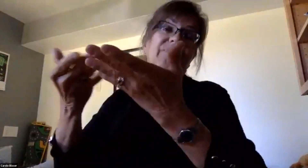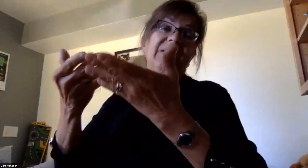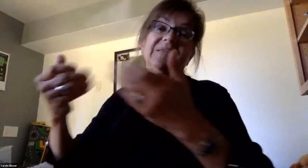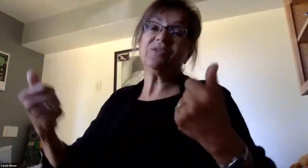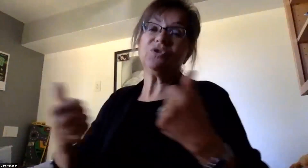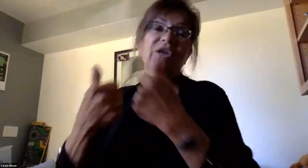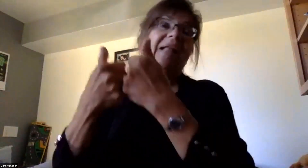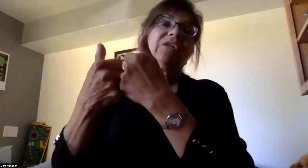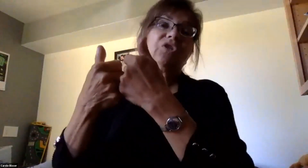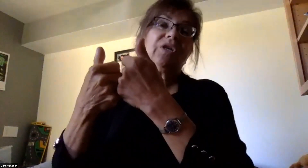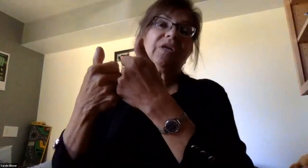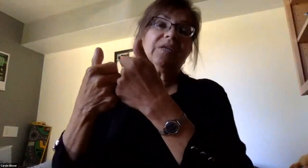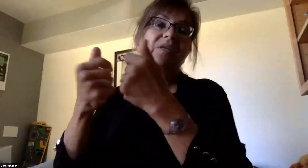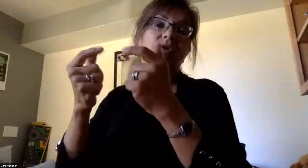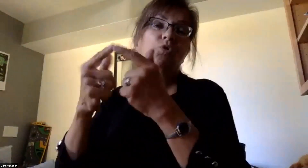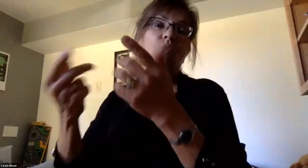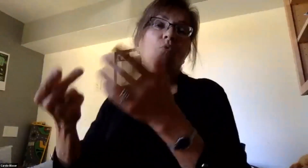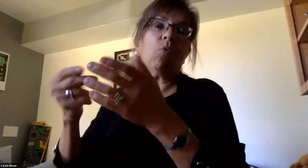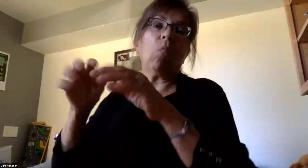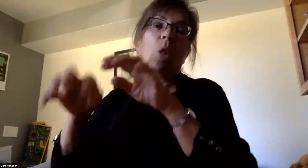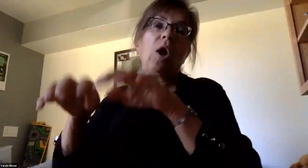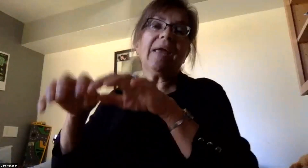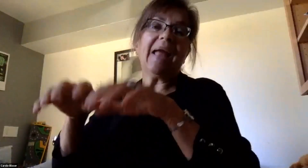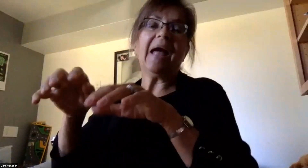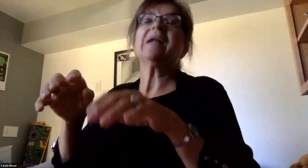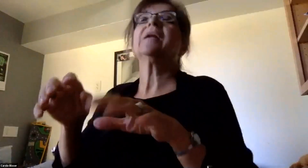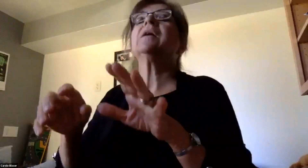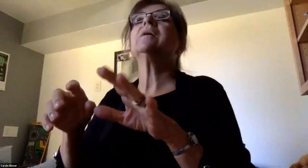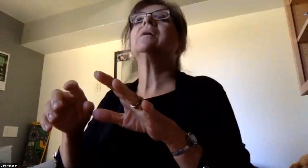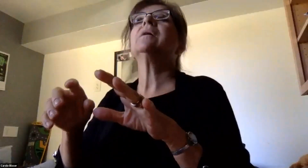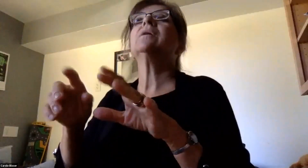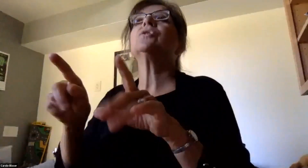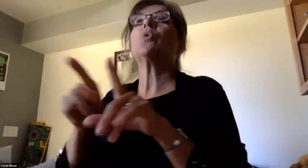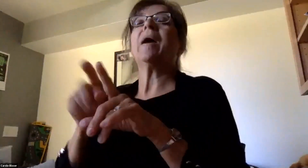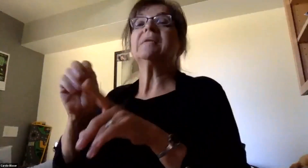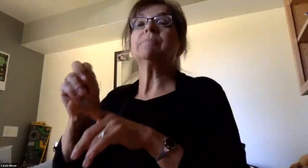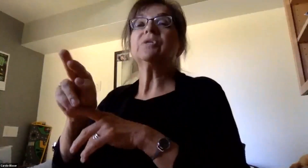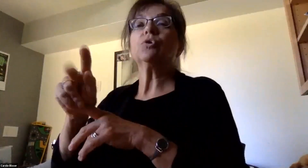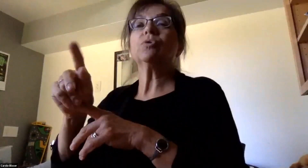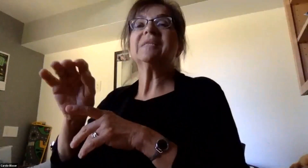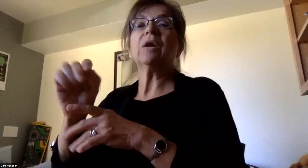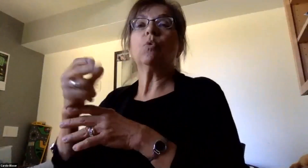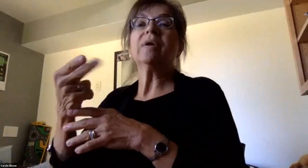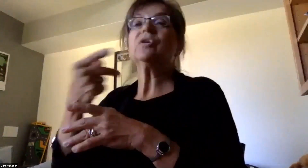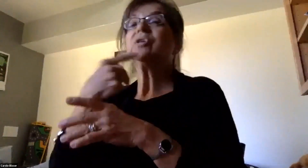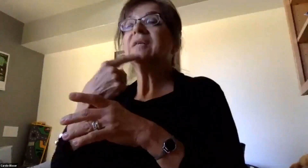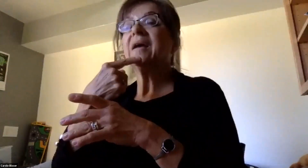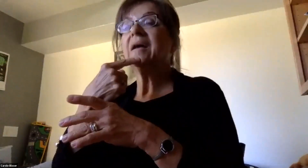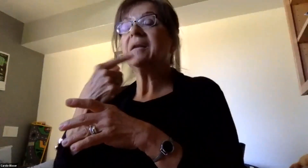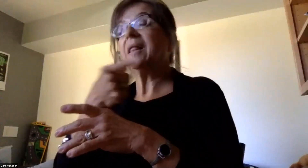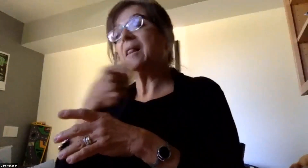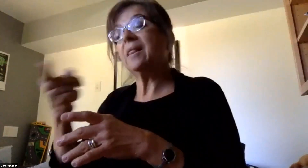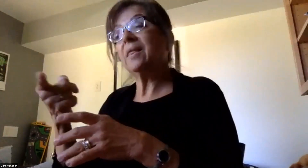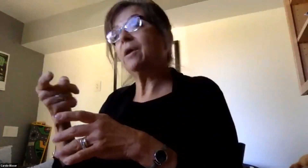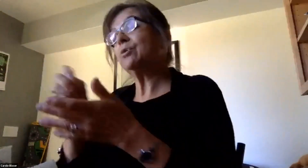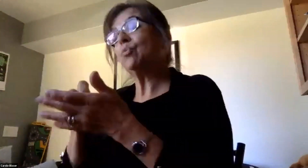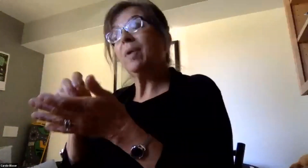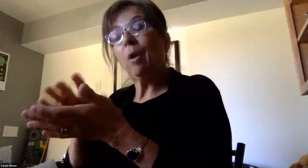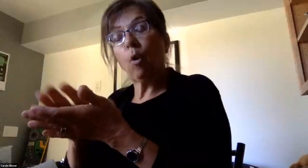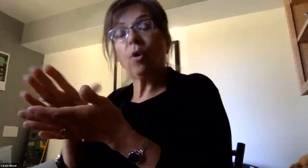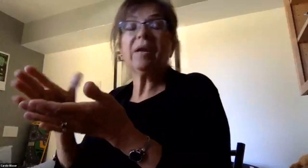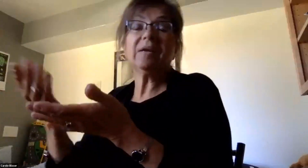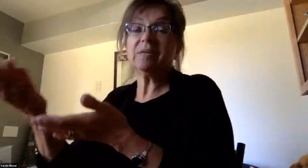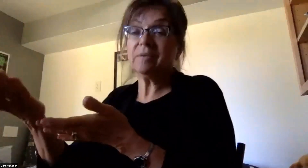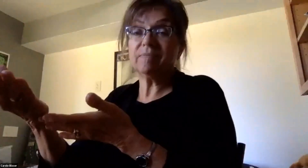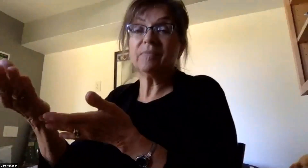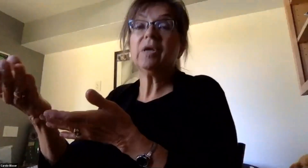at a specific time, which is why, as Mr. Zinkowich alluded to, recordings will be made available. So for example, when the parent returns home